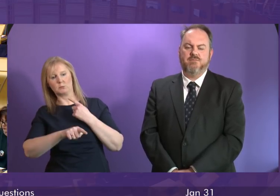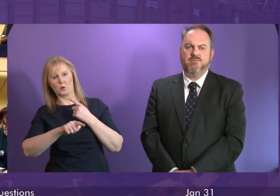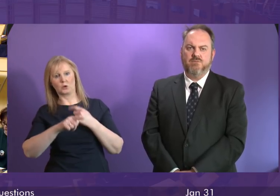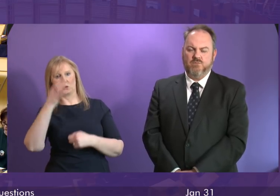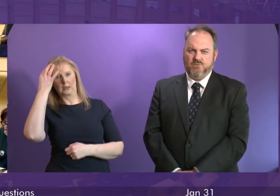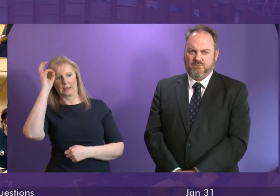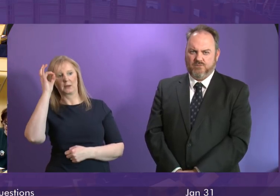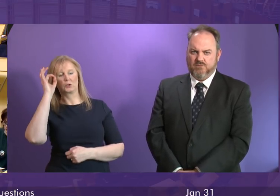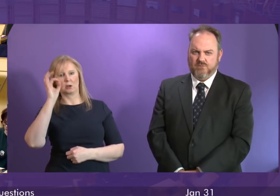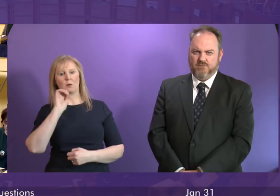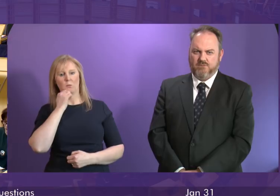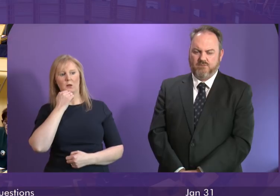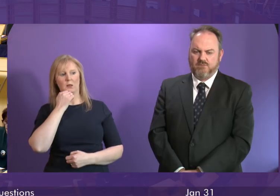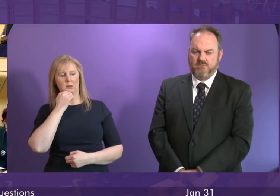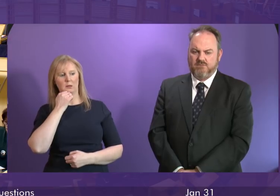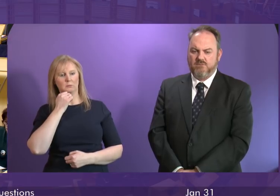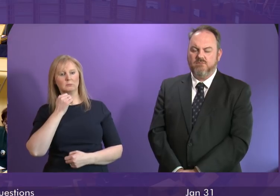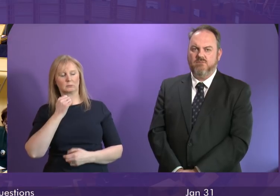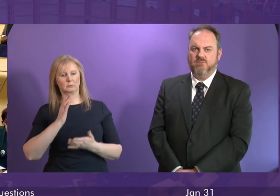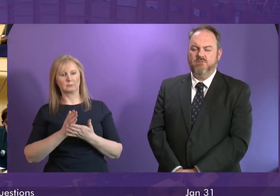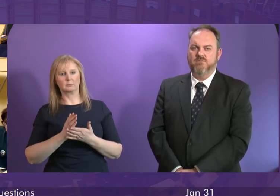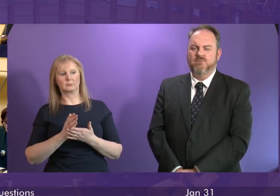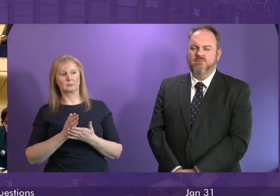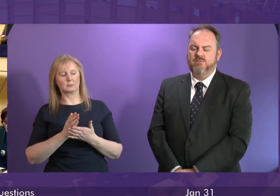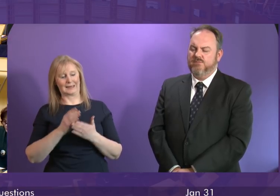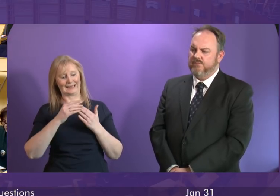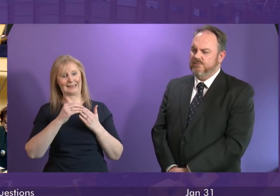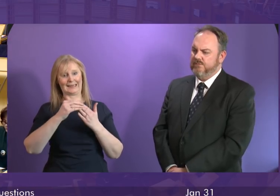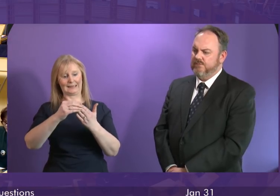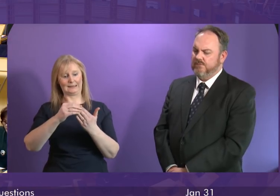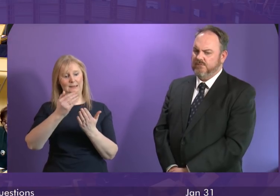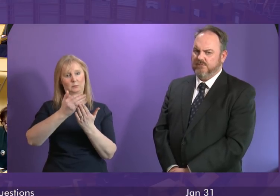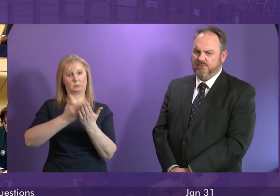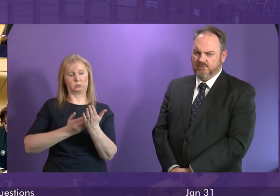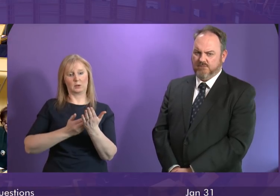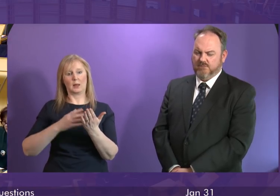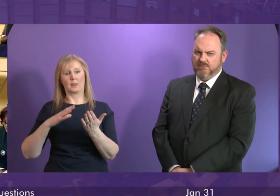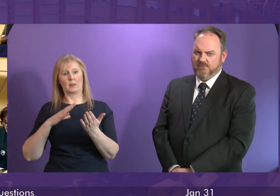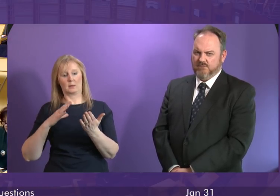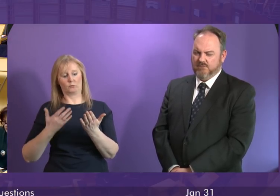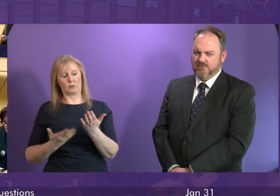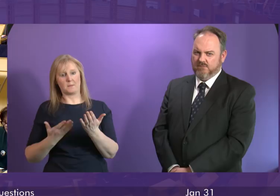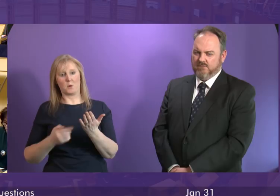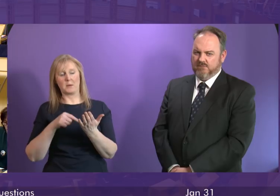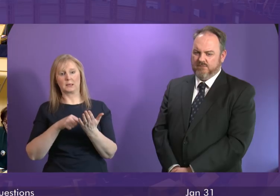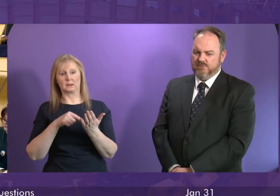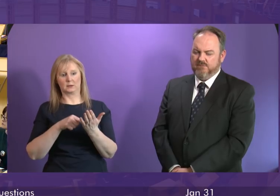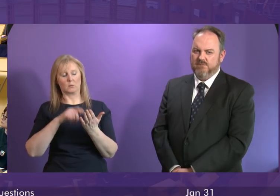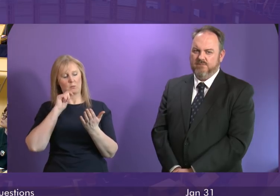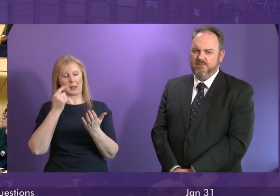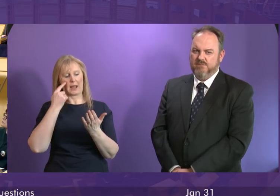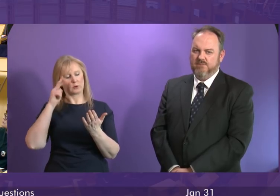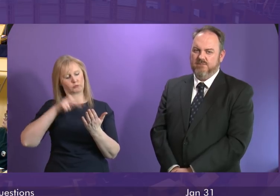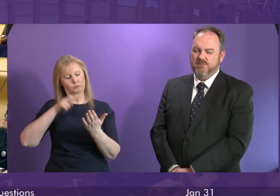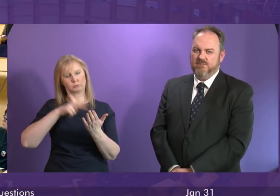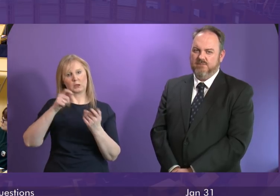Commissioner I think it is courteous that we do that but the guidance that is in place already and of course we will look to make changes if